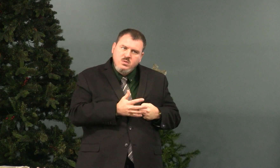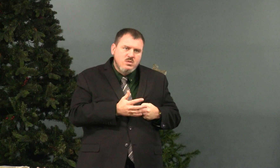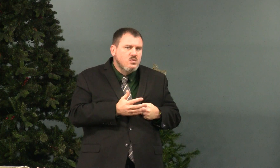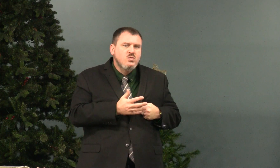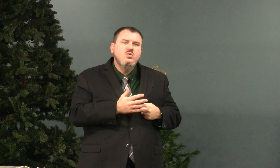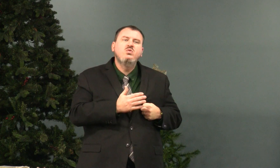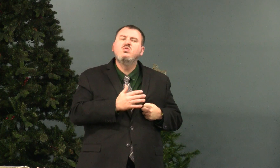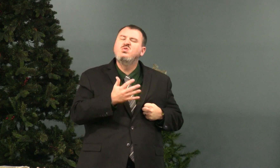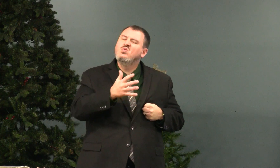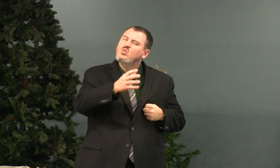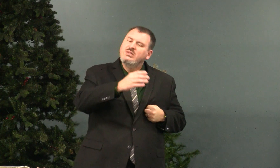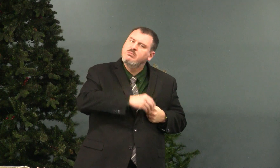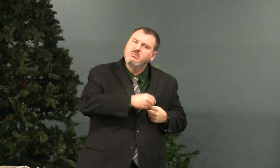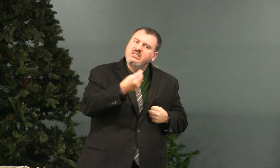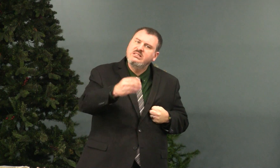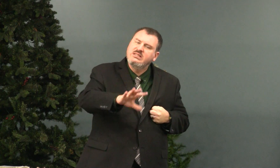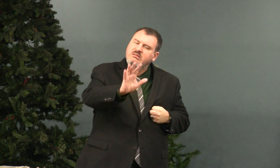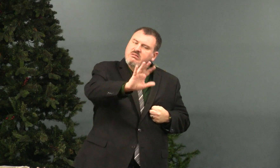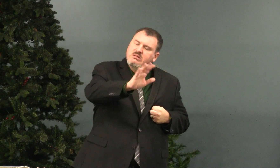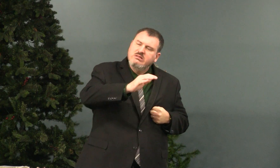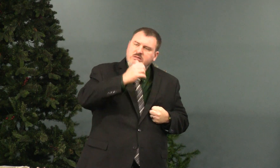And I didn't want to give it away.